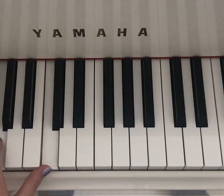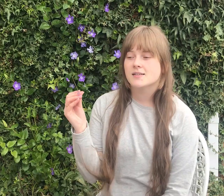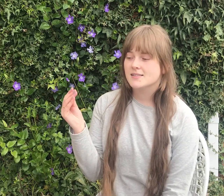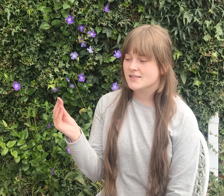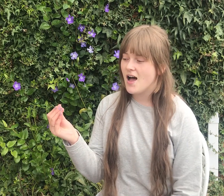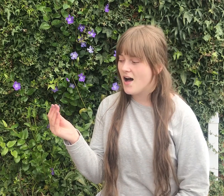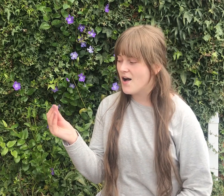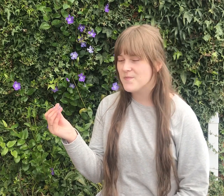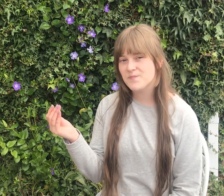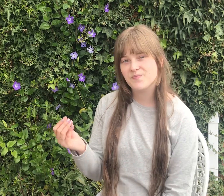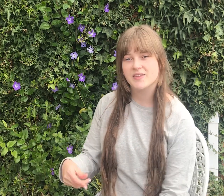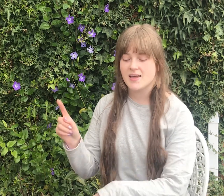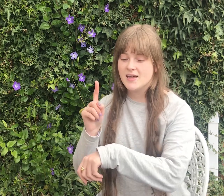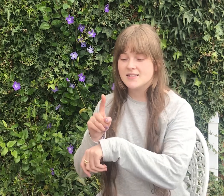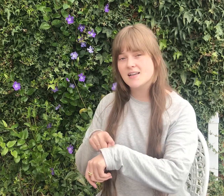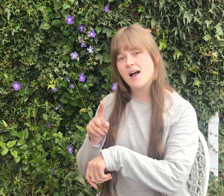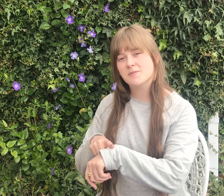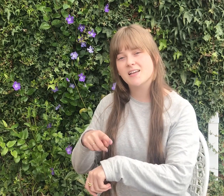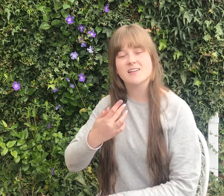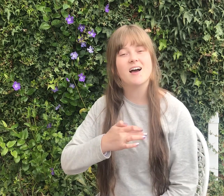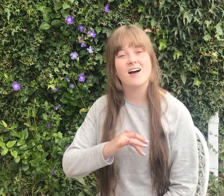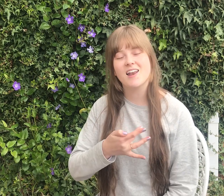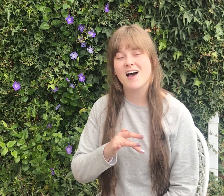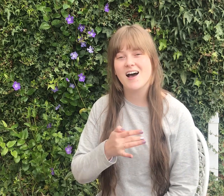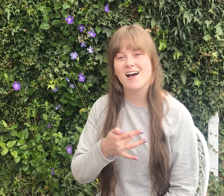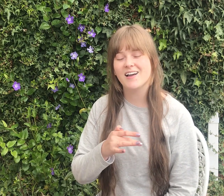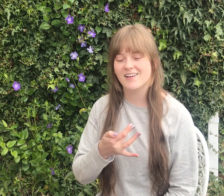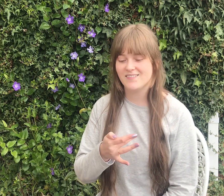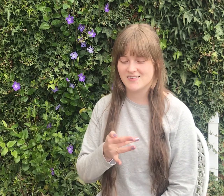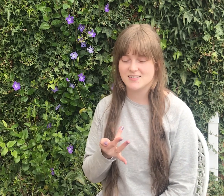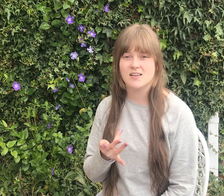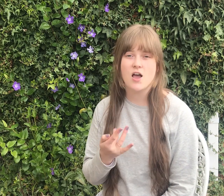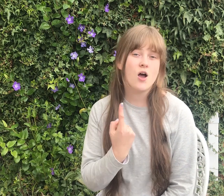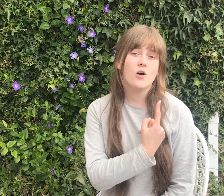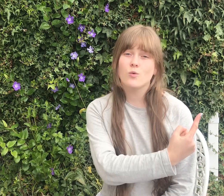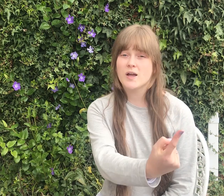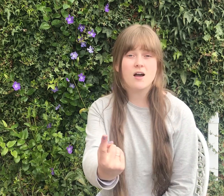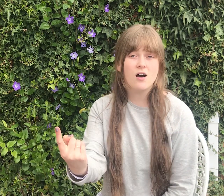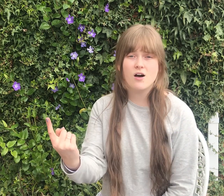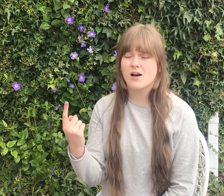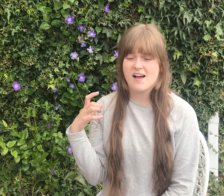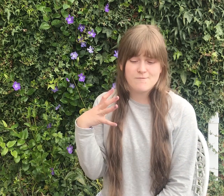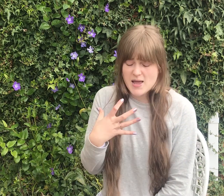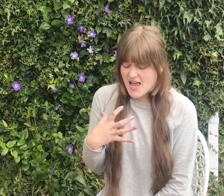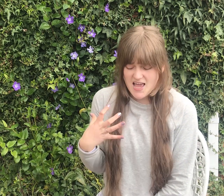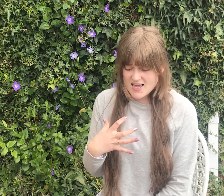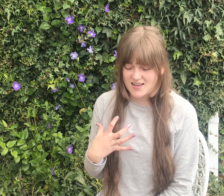Sometimes Sometimes In our lives We all Have pain